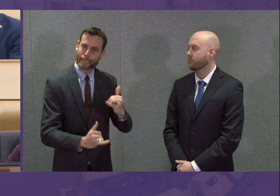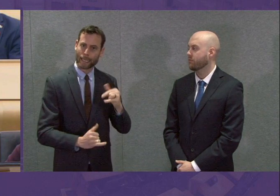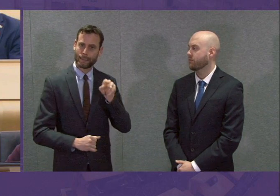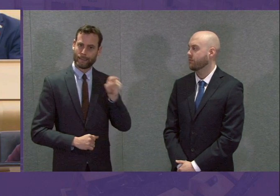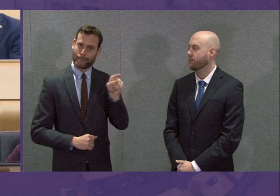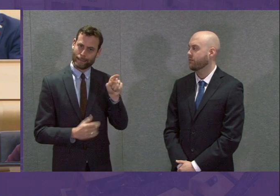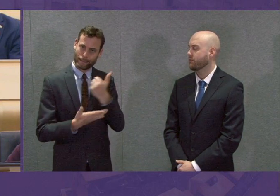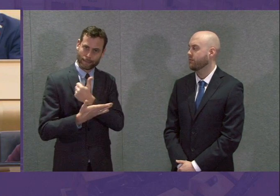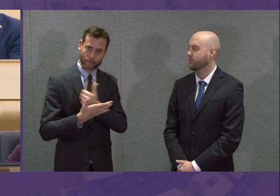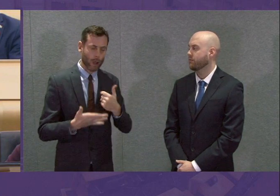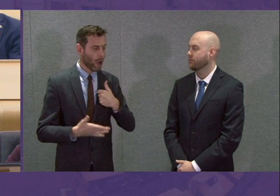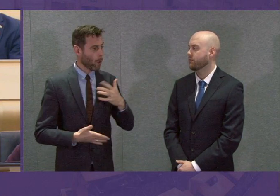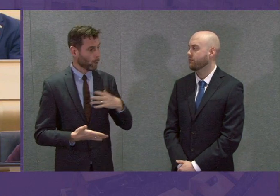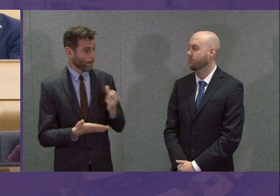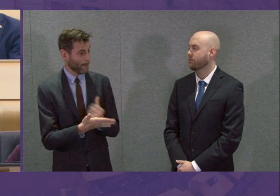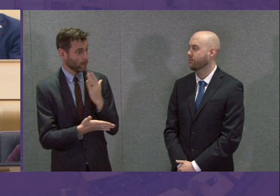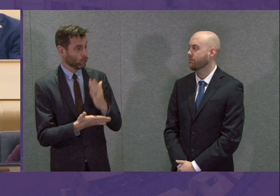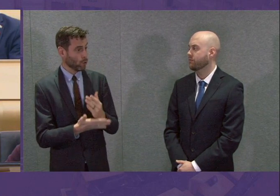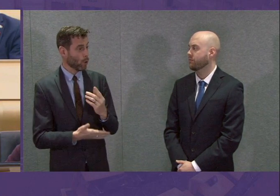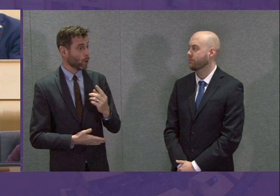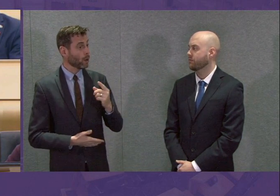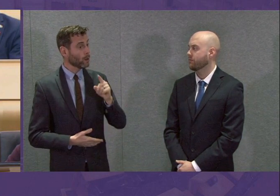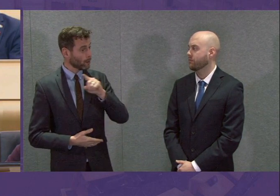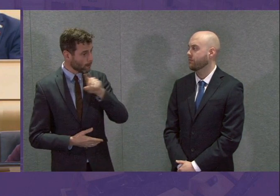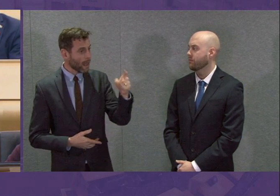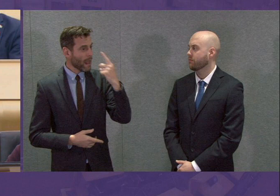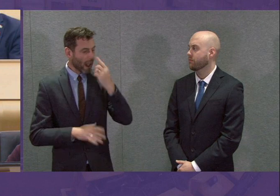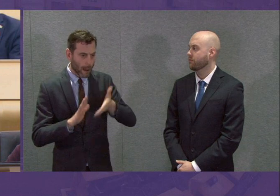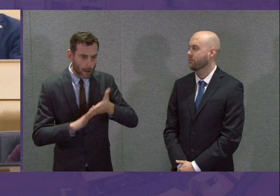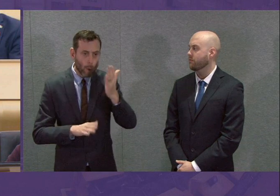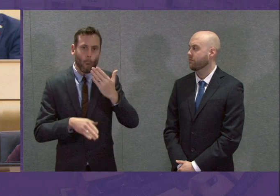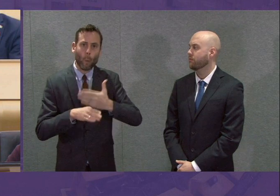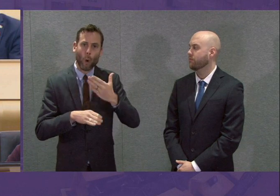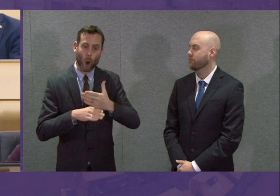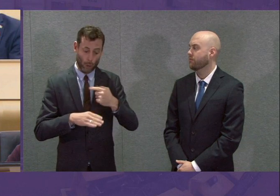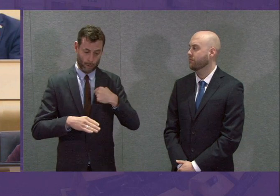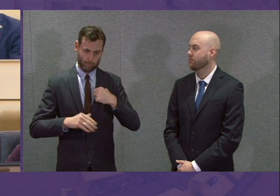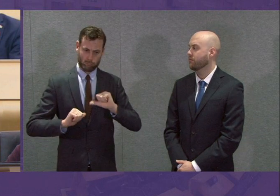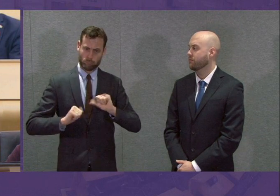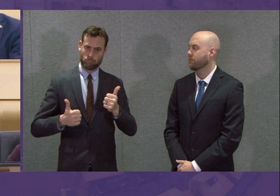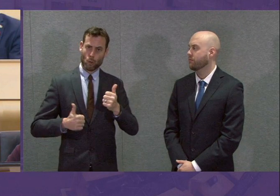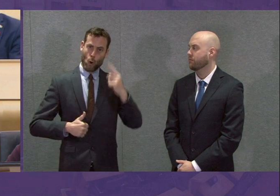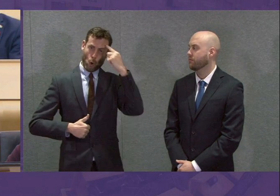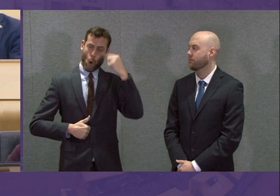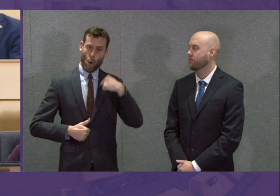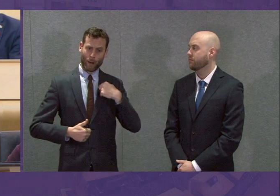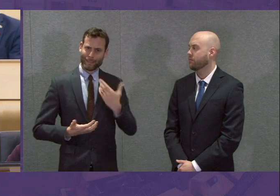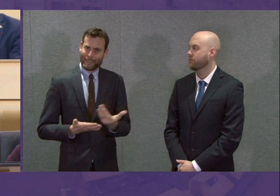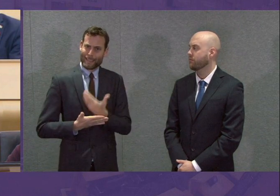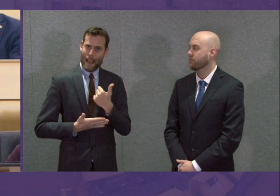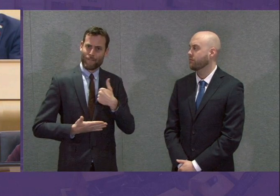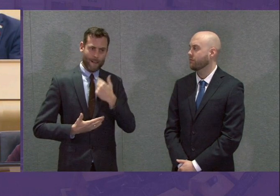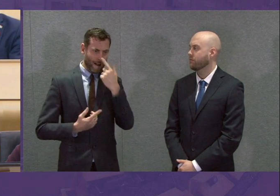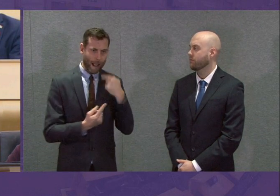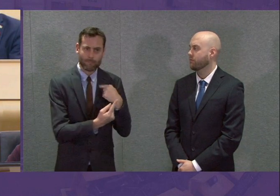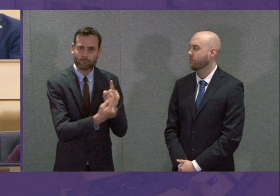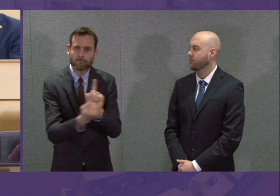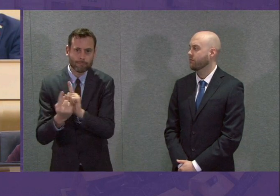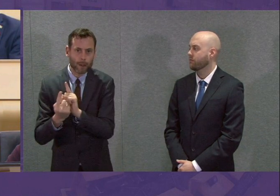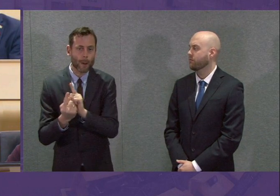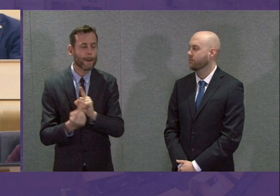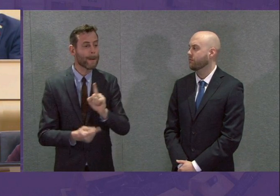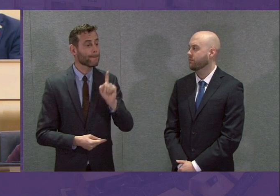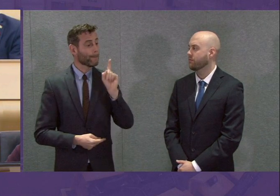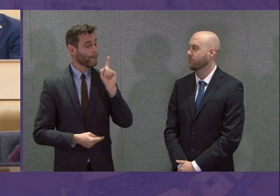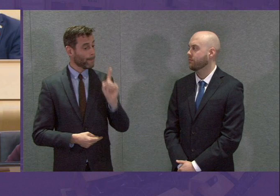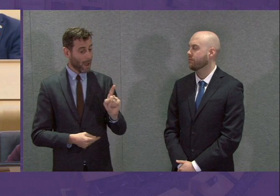wherever possible, those who care for us to be at their work and we want them to be as safe as possible. There will be a need to be guided by expert